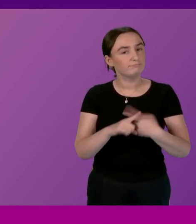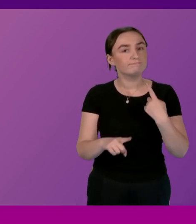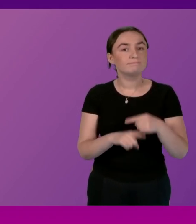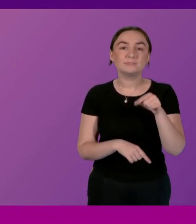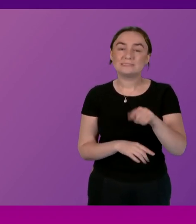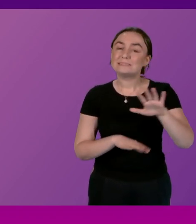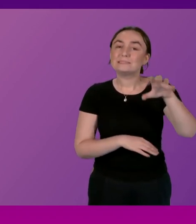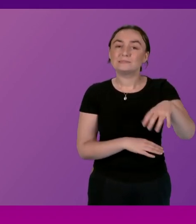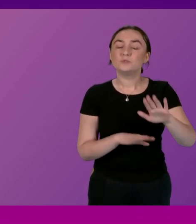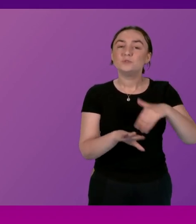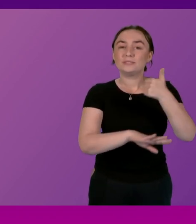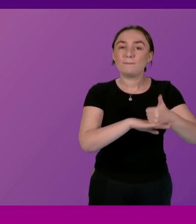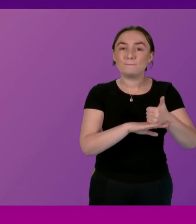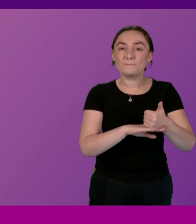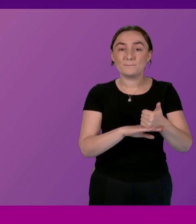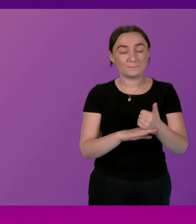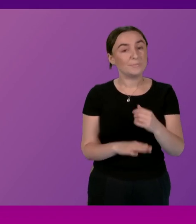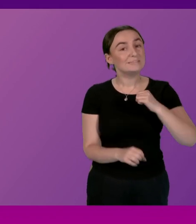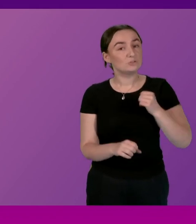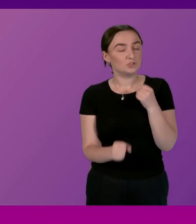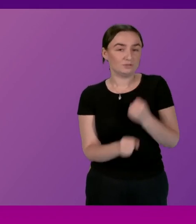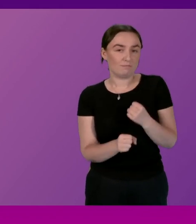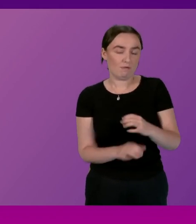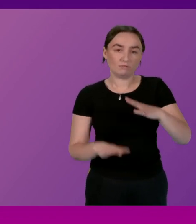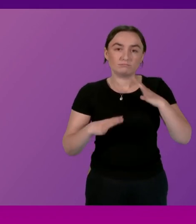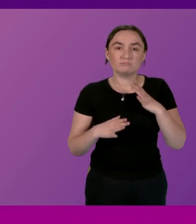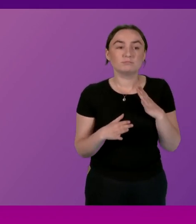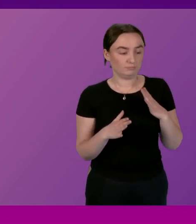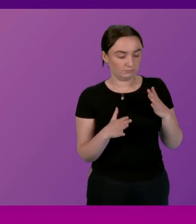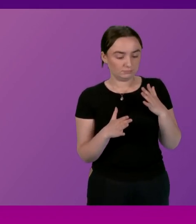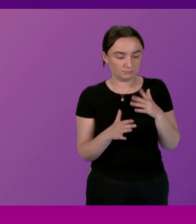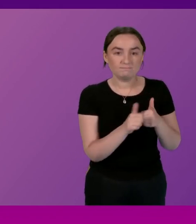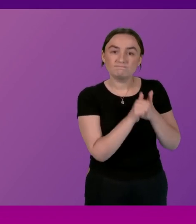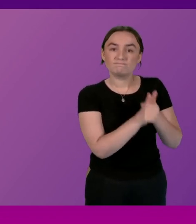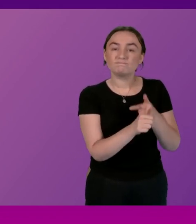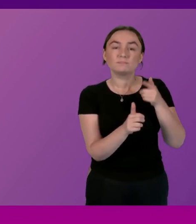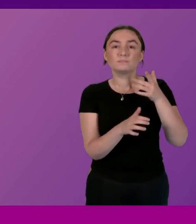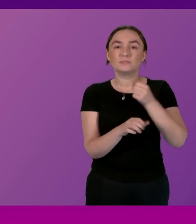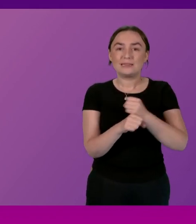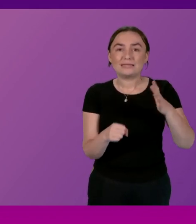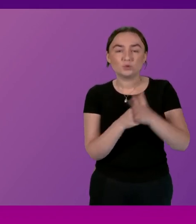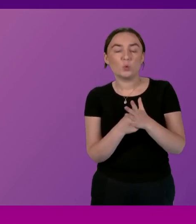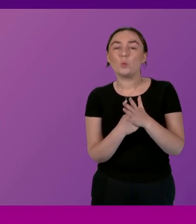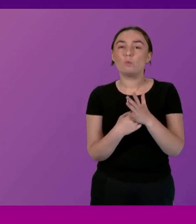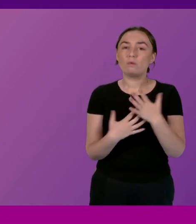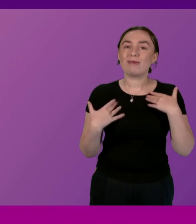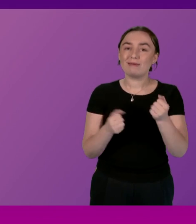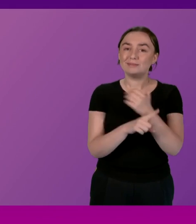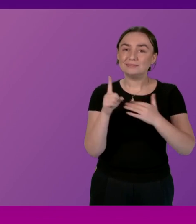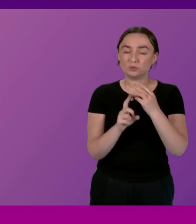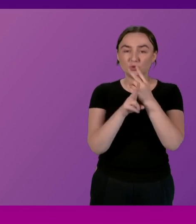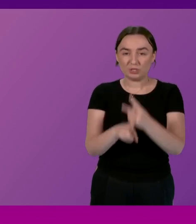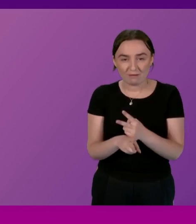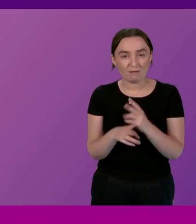Scottish government is ready to stand alongside Glasgow Health and Social Care Partnership and our colleagues within local